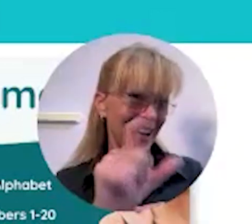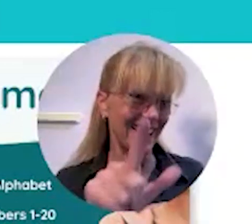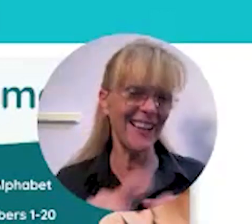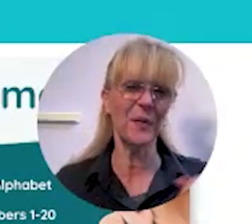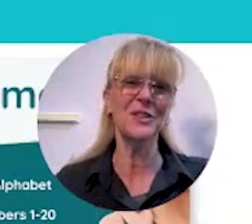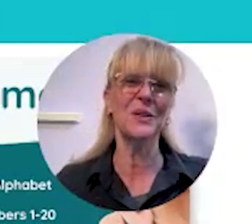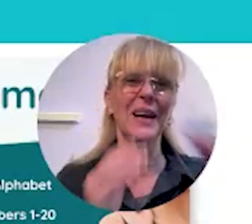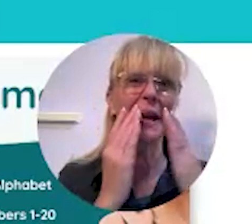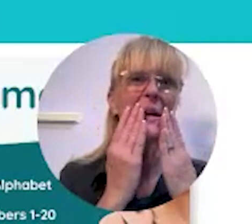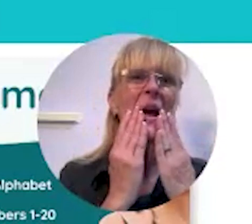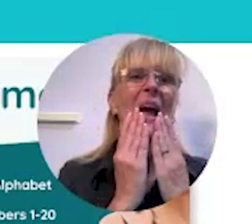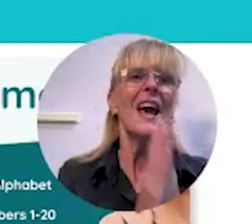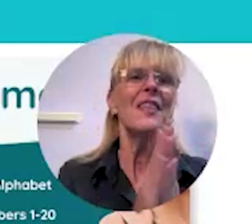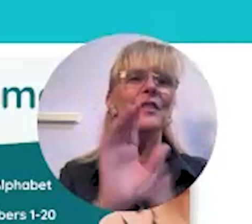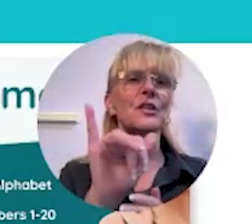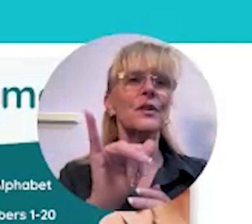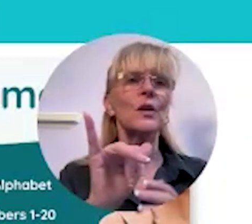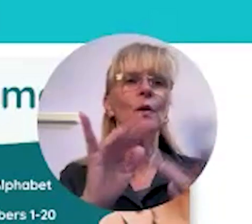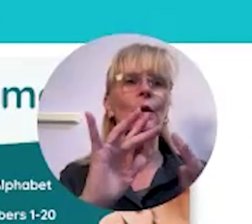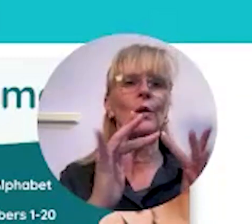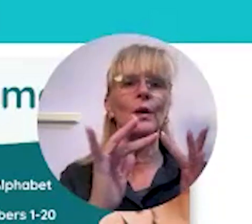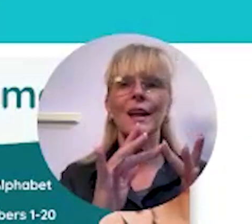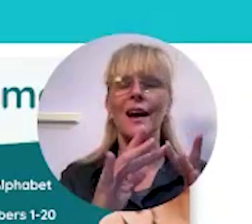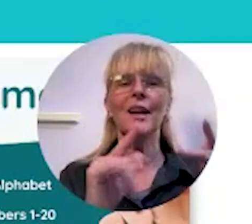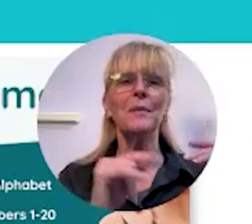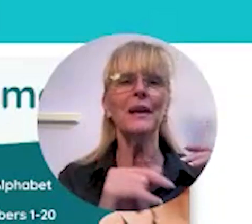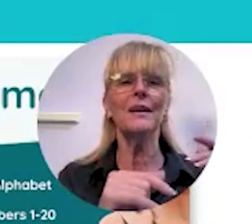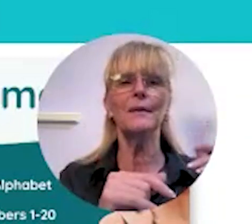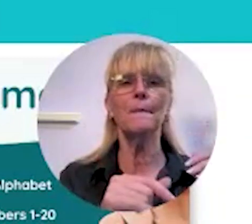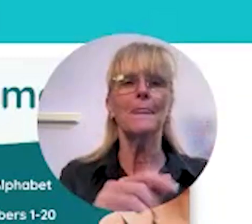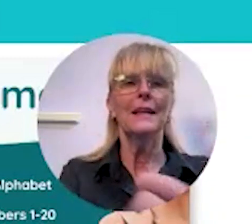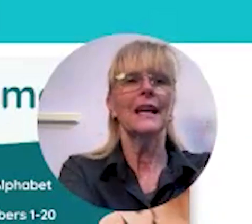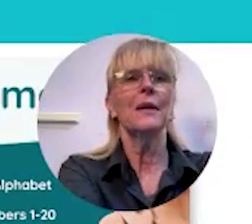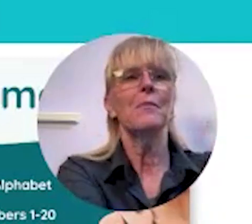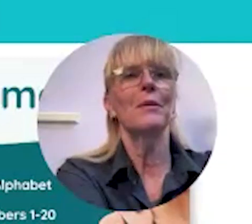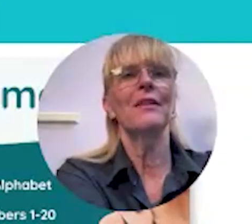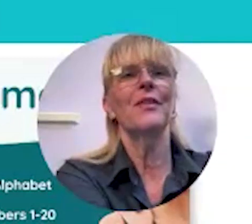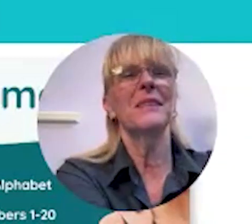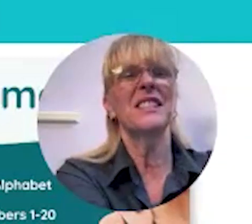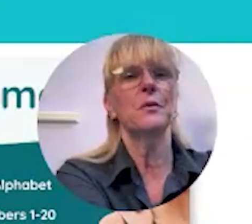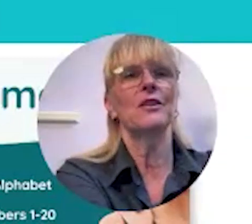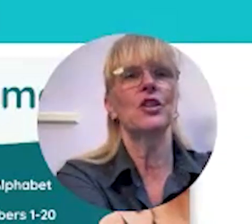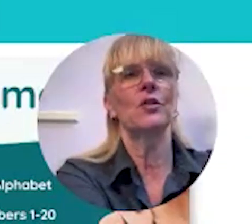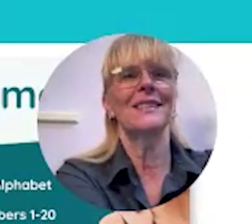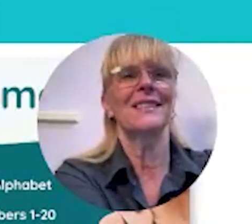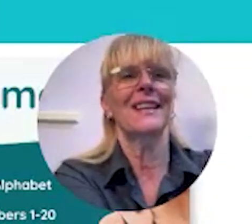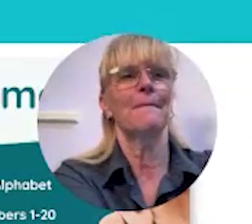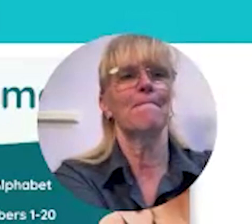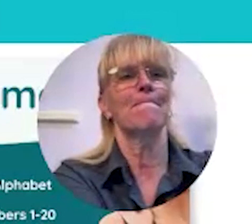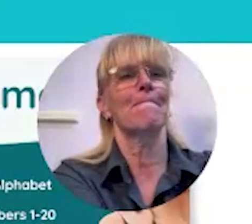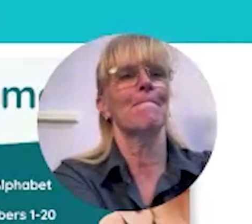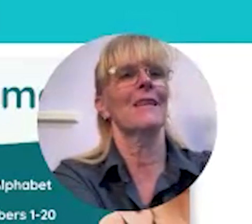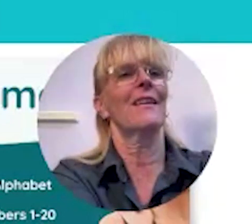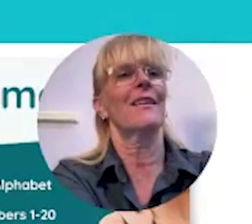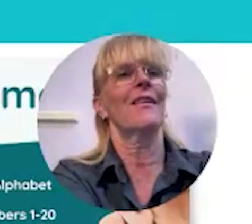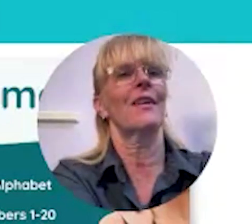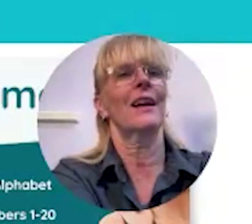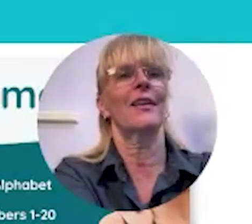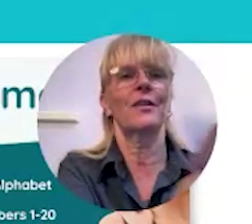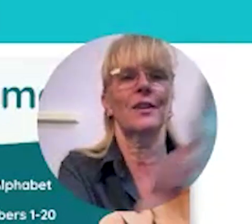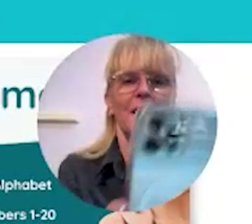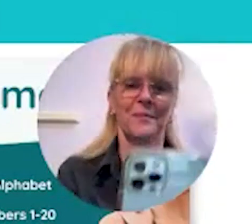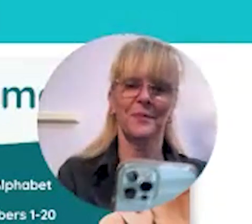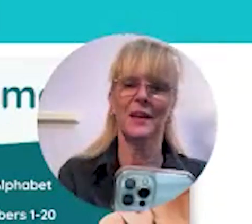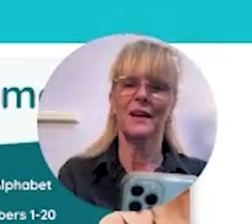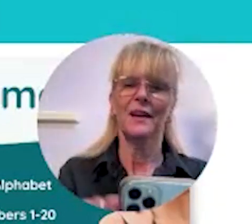sign language okay and those of you who are online let me um take a moment and flip this around so you can see all